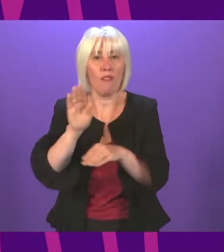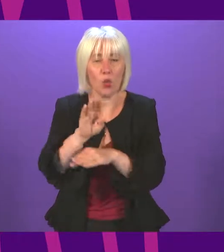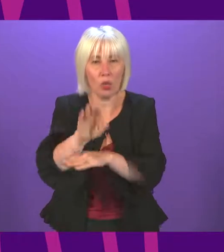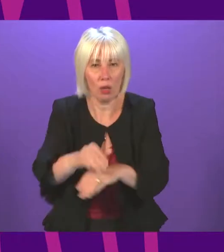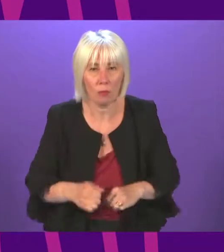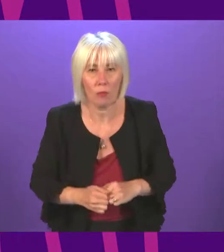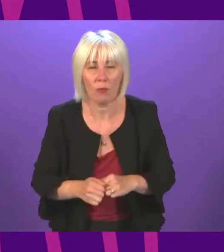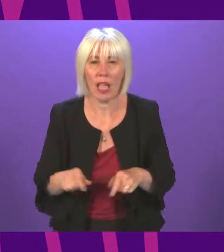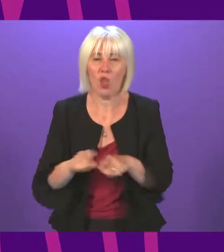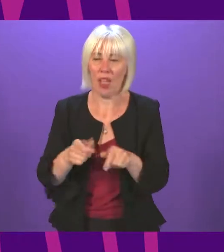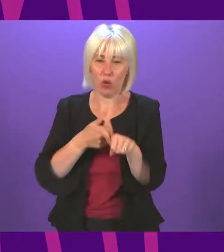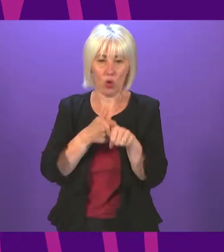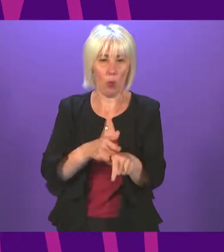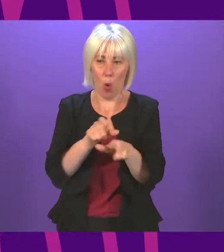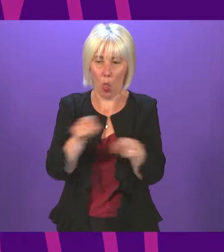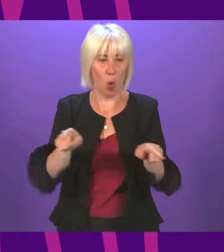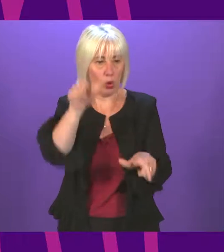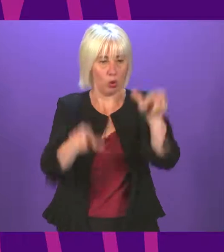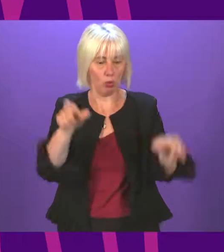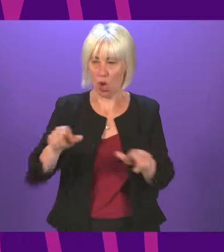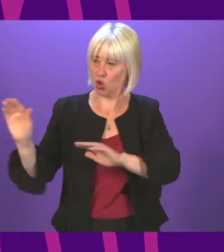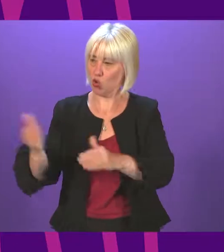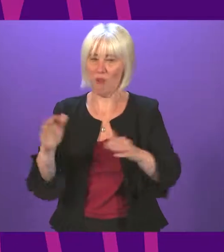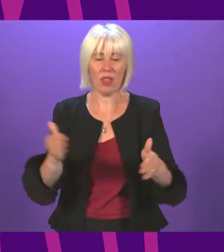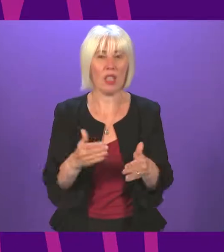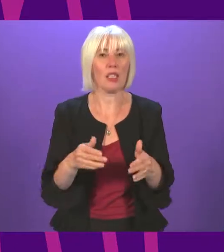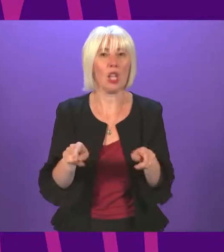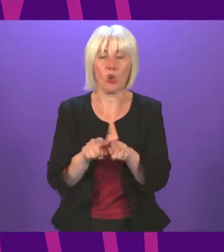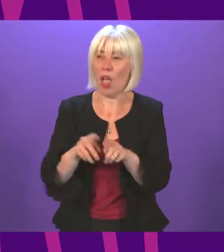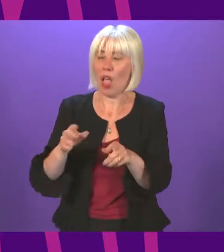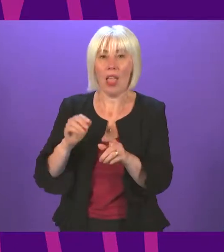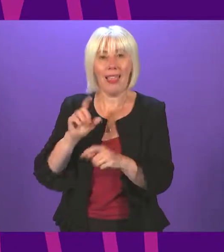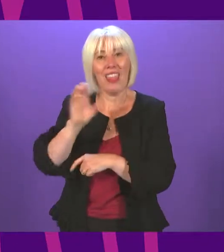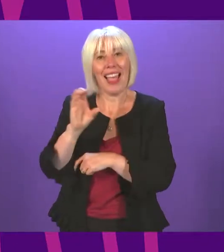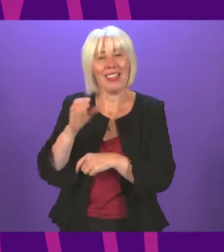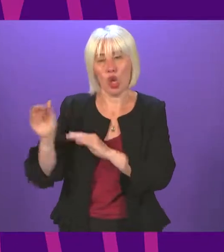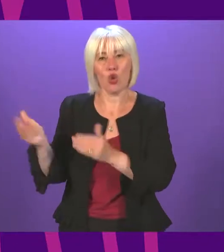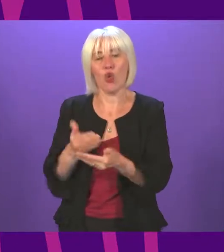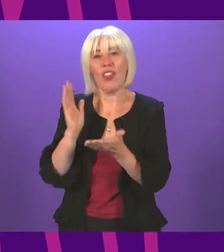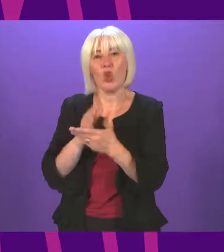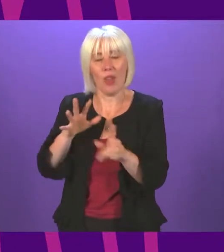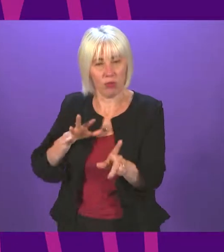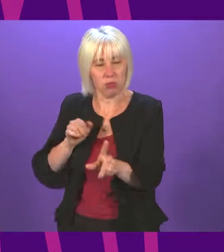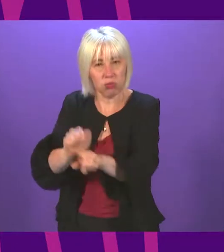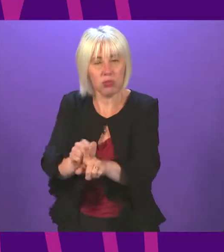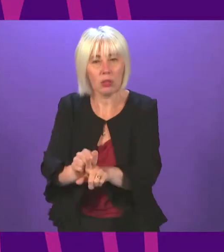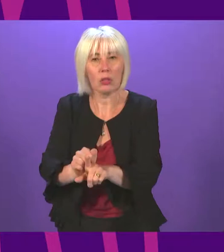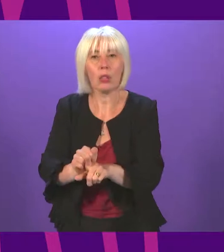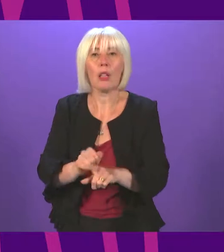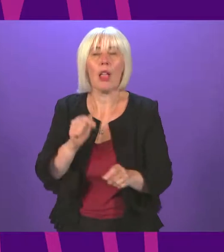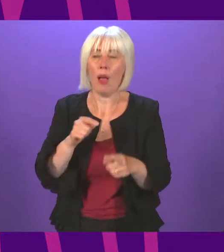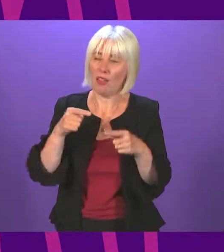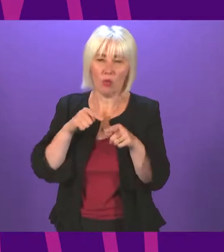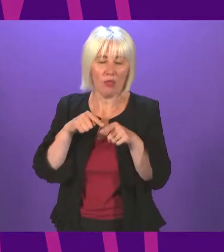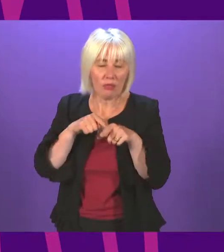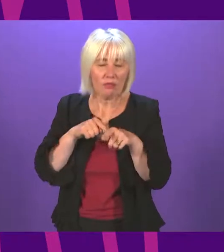support our frontline heroes and deliver a catch-up in our cancer services. Instead of promised fast-track cancer diagnosis centres, they've